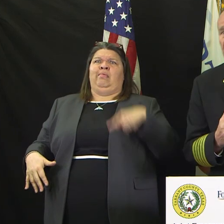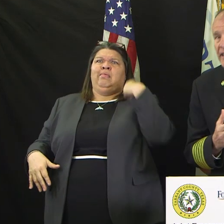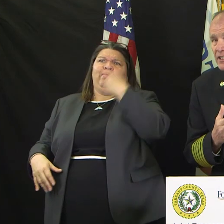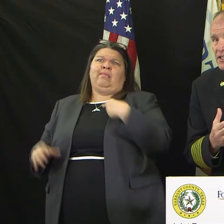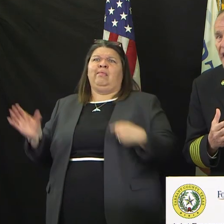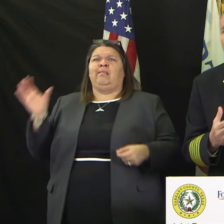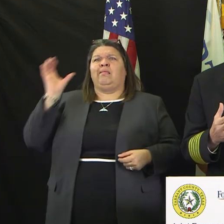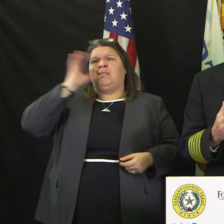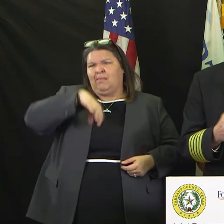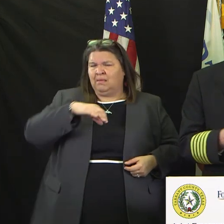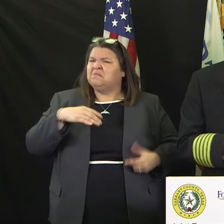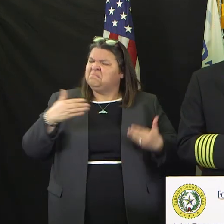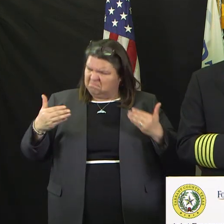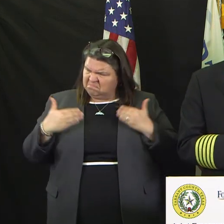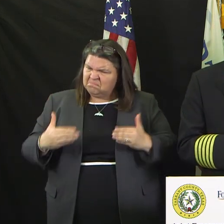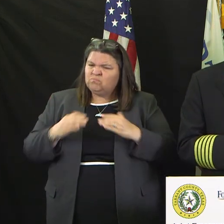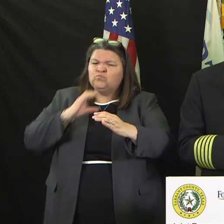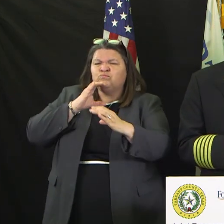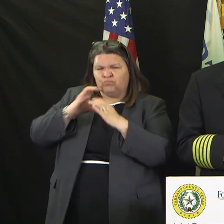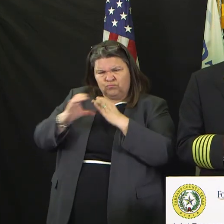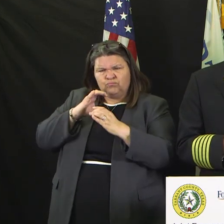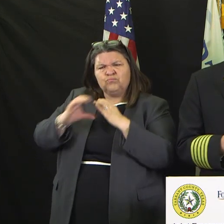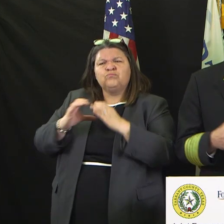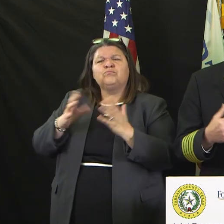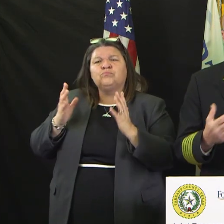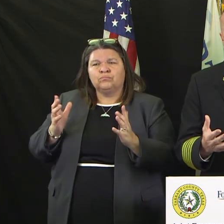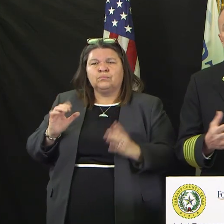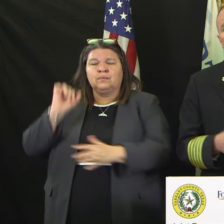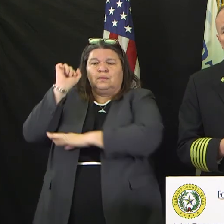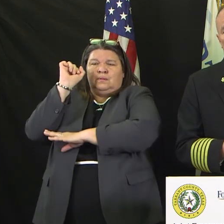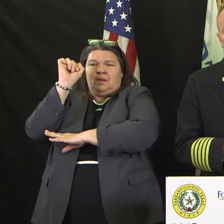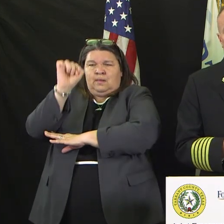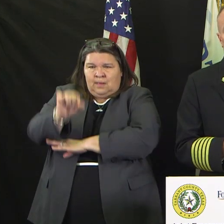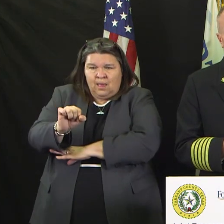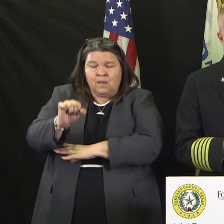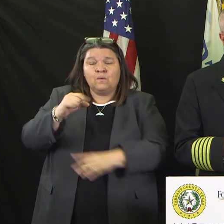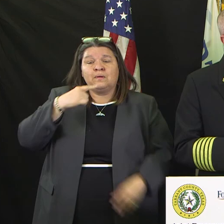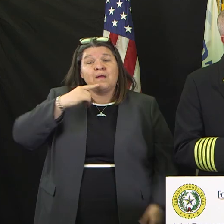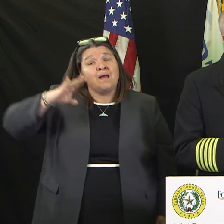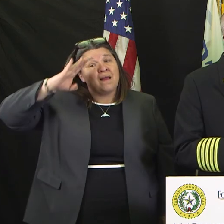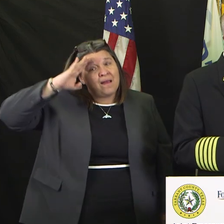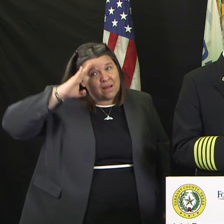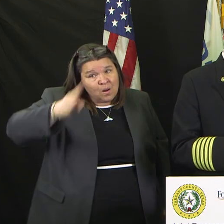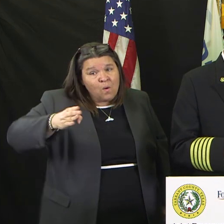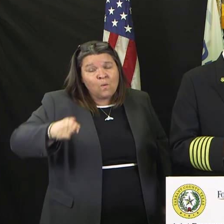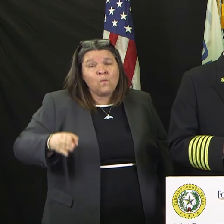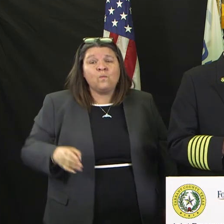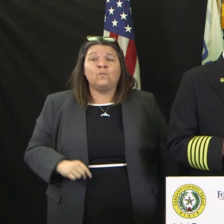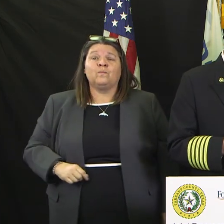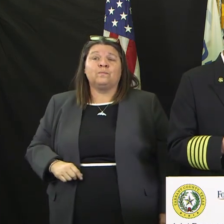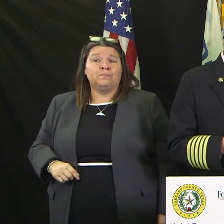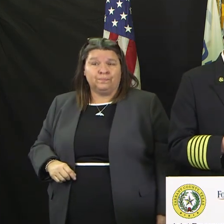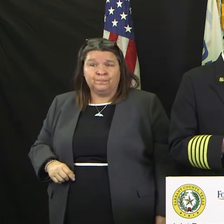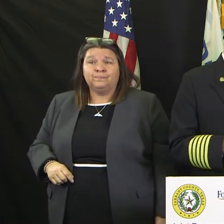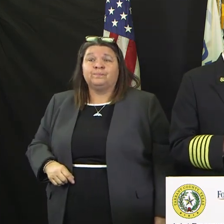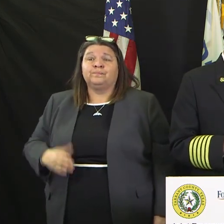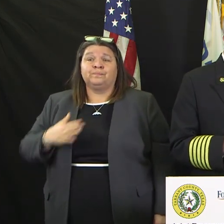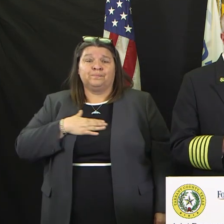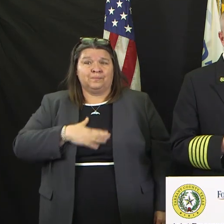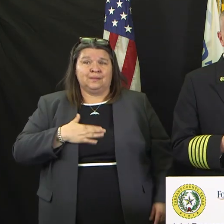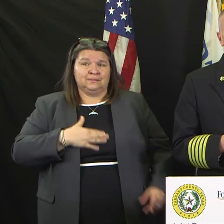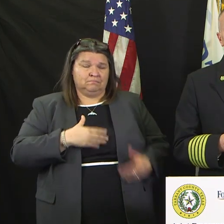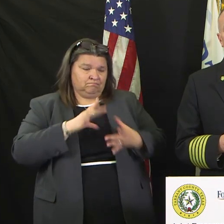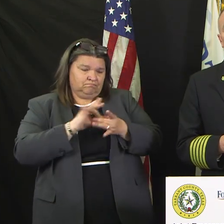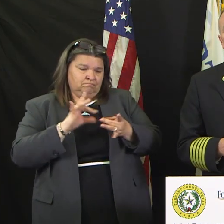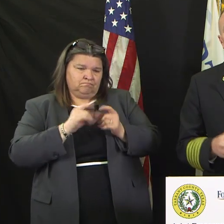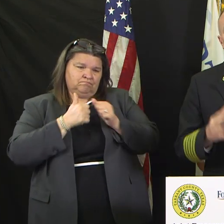lean in to ask you questions and so forth. And we're going to ask that you work with him on that. So, Chris, thank you very much. I appreciate it.